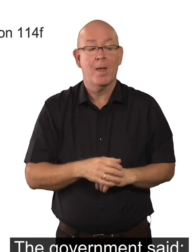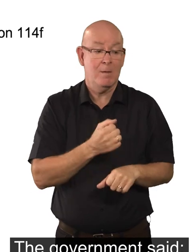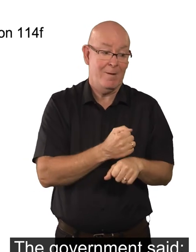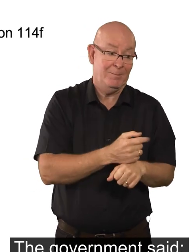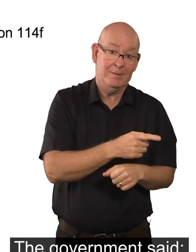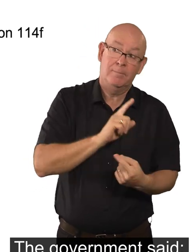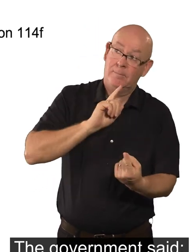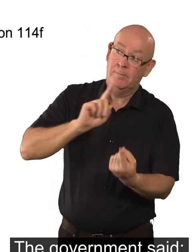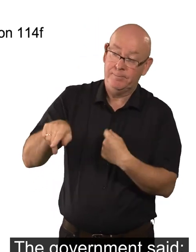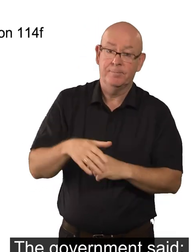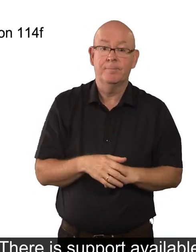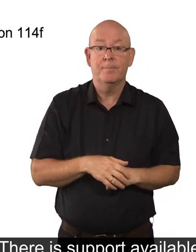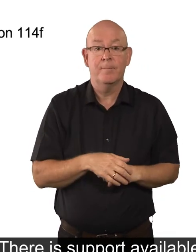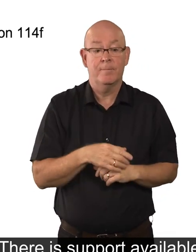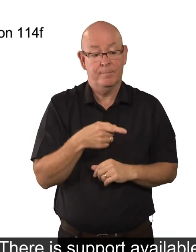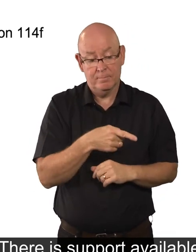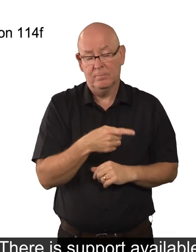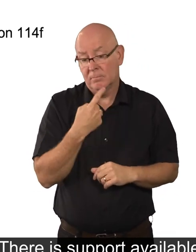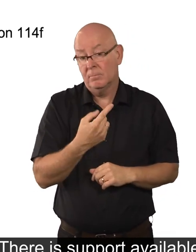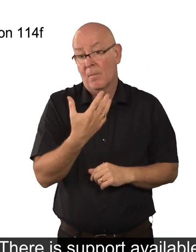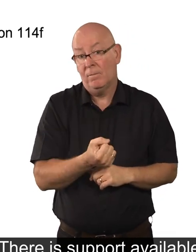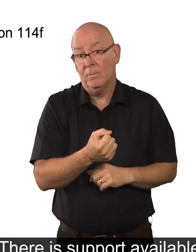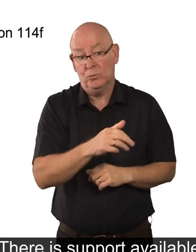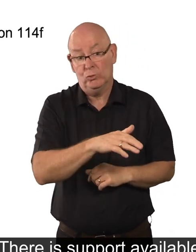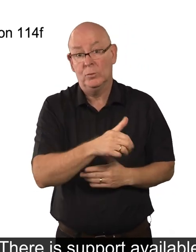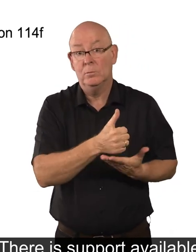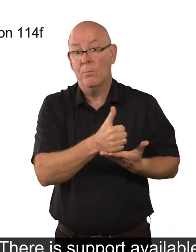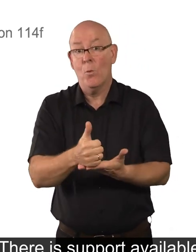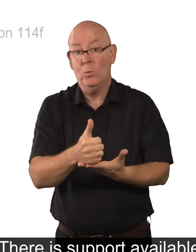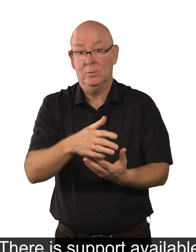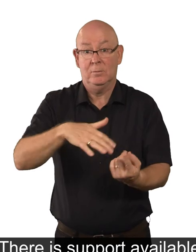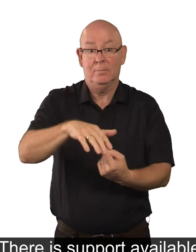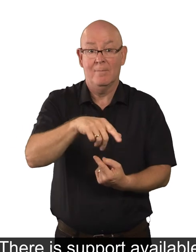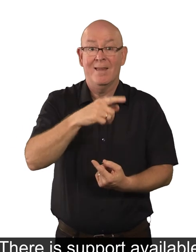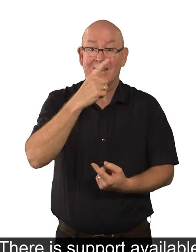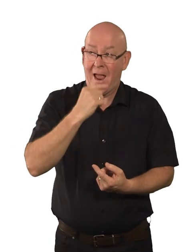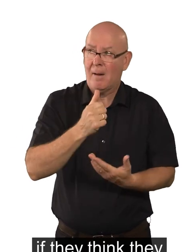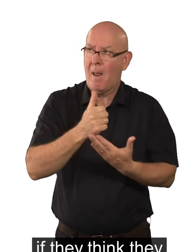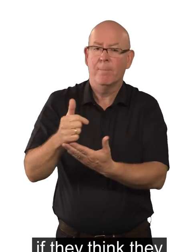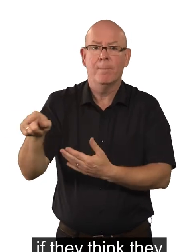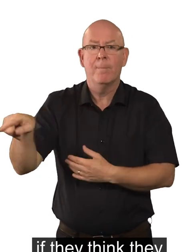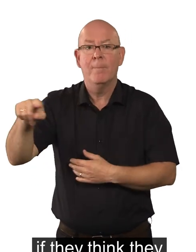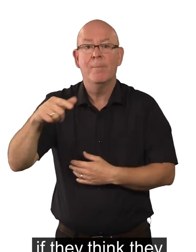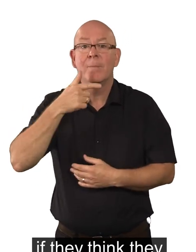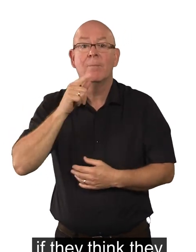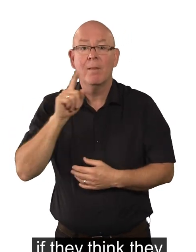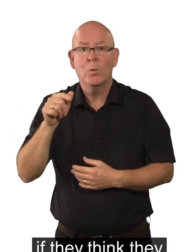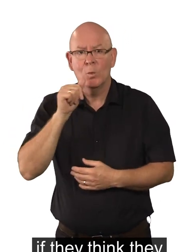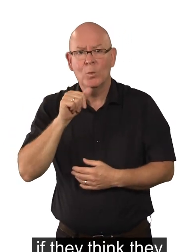The Government said there is support available that can help people to use the law if they think they have been